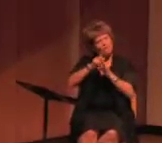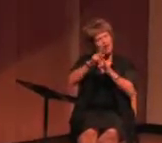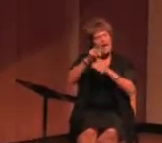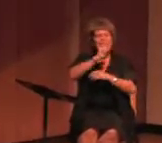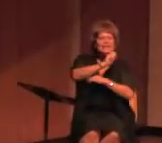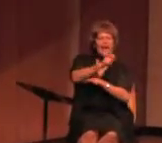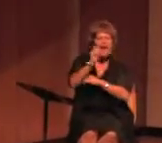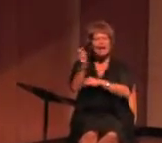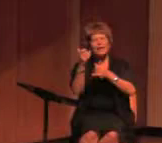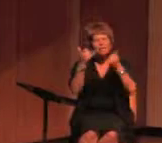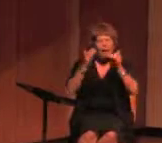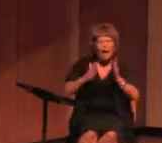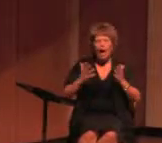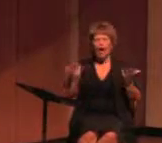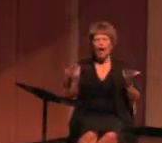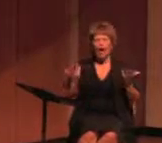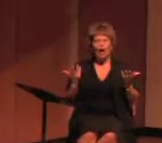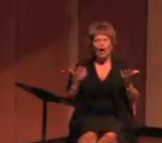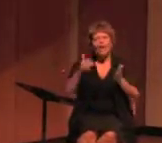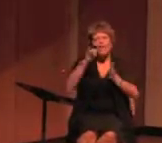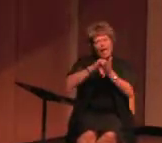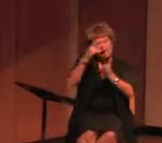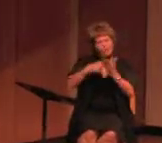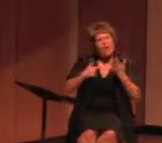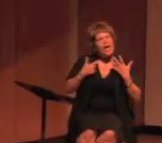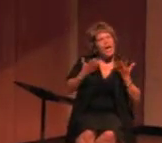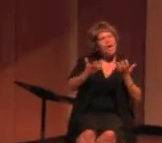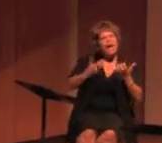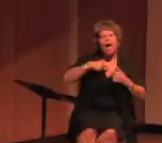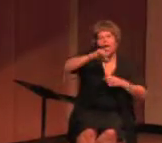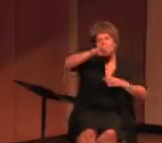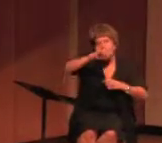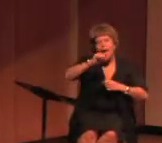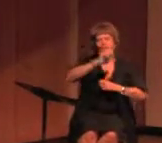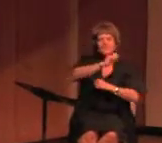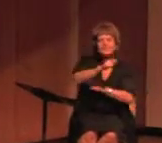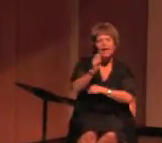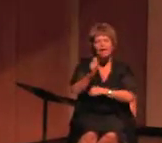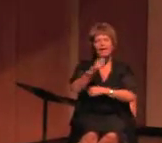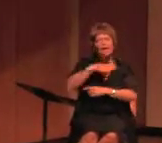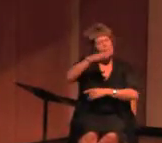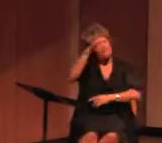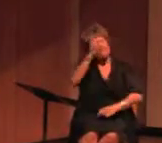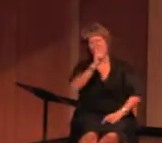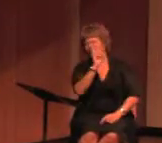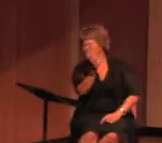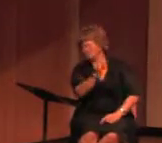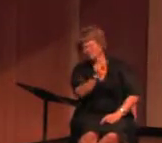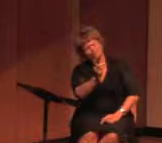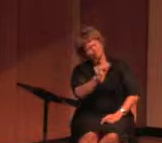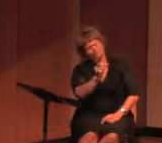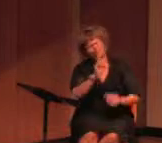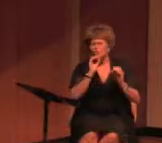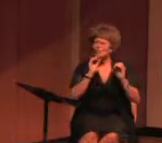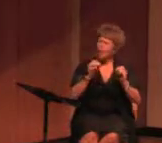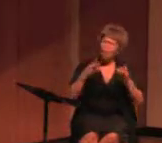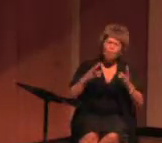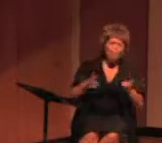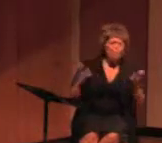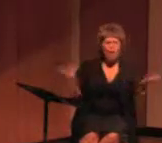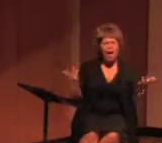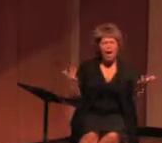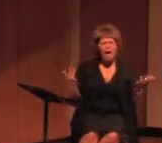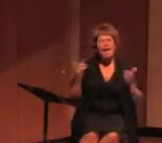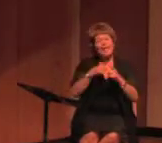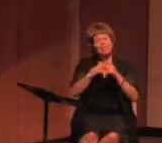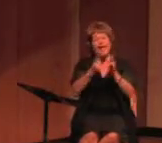tennis player. That's what I wanted to be. I love tennis. My father told me no way. When